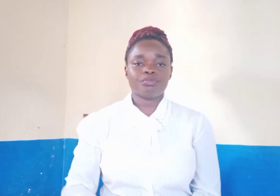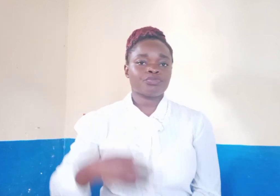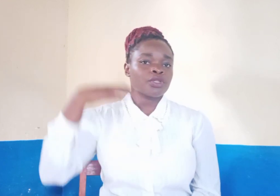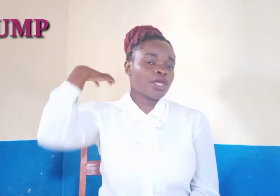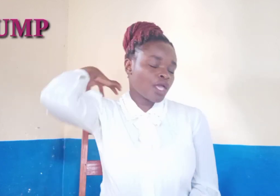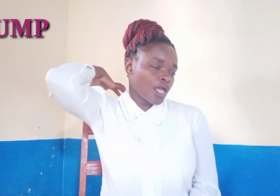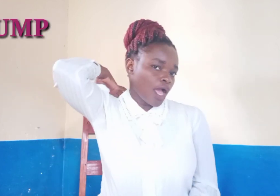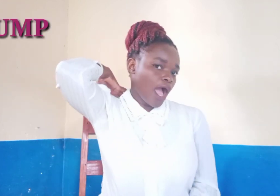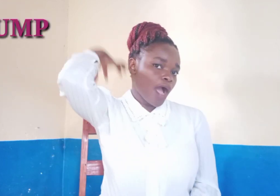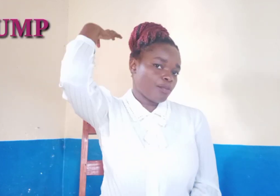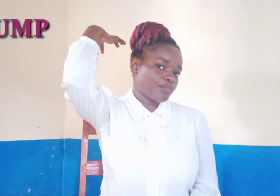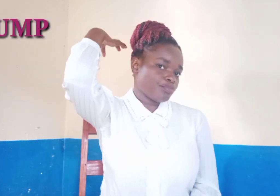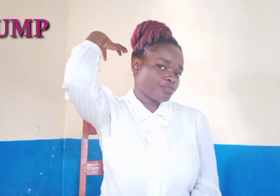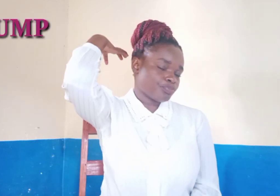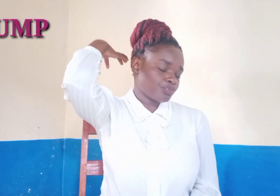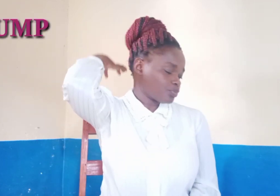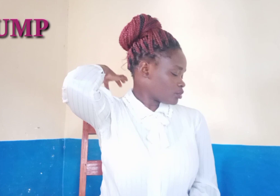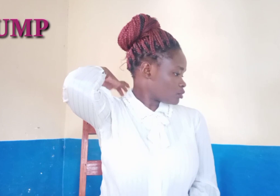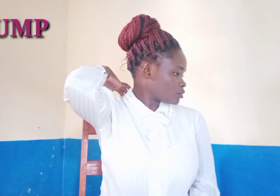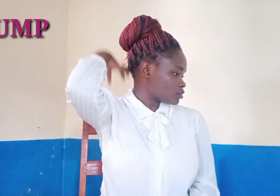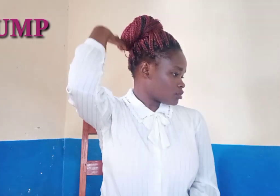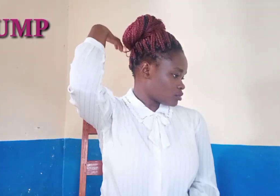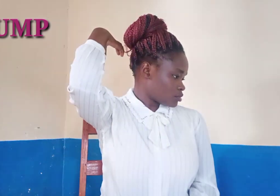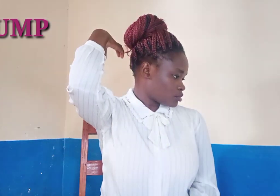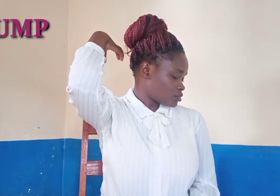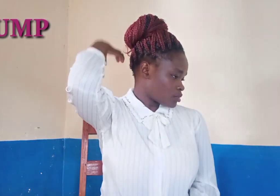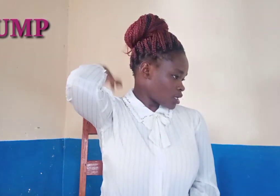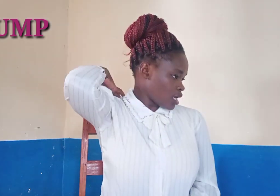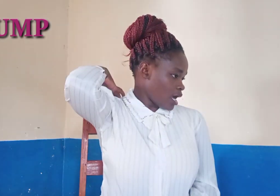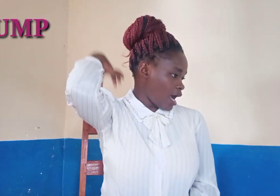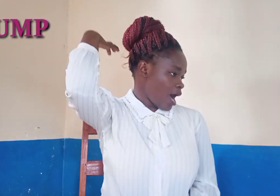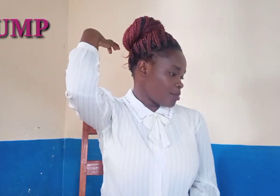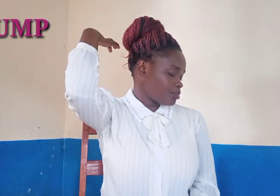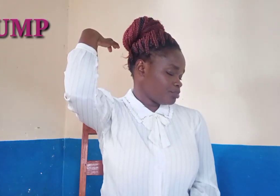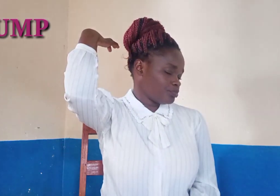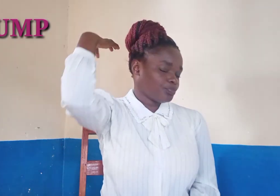ham ham ham ham